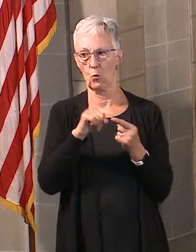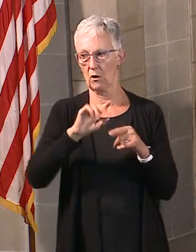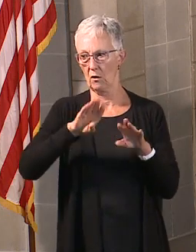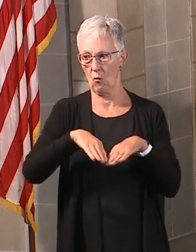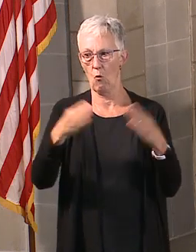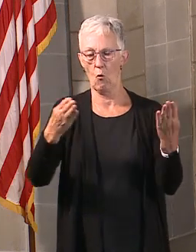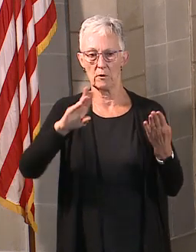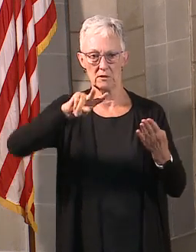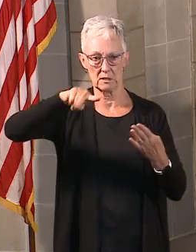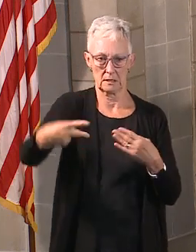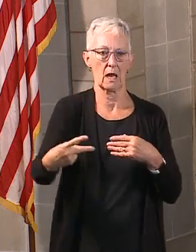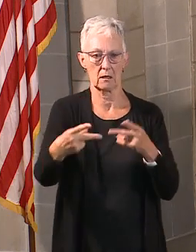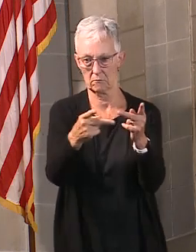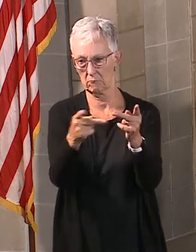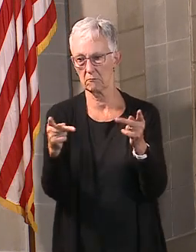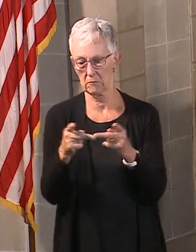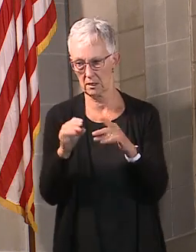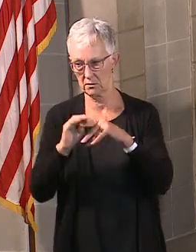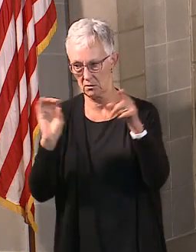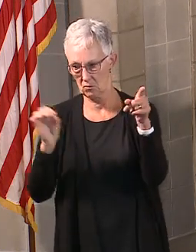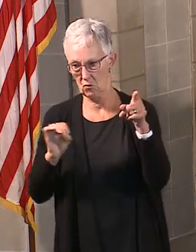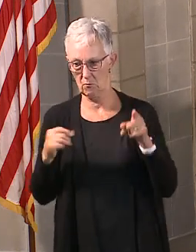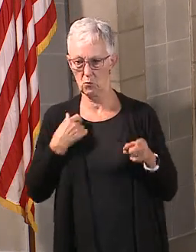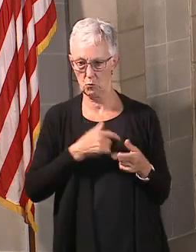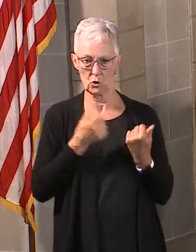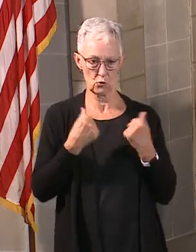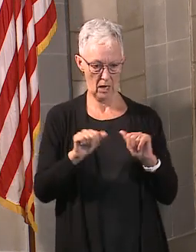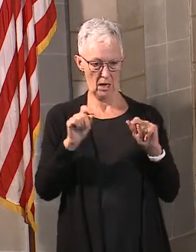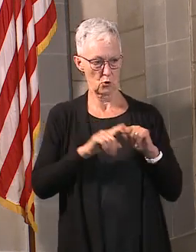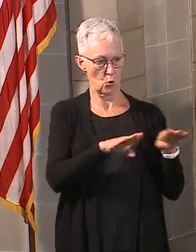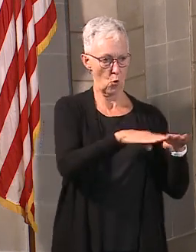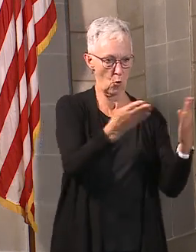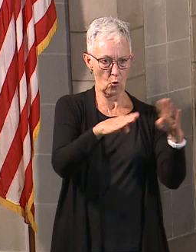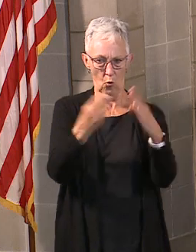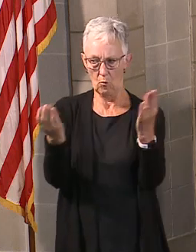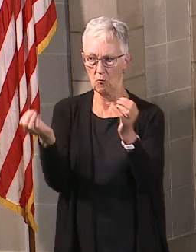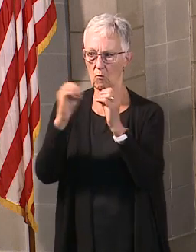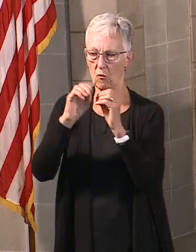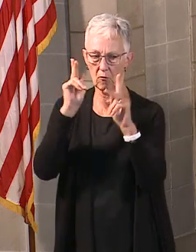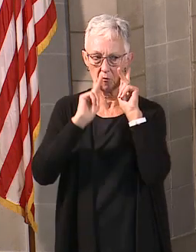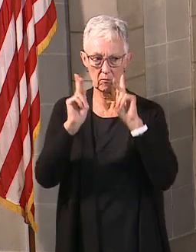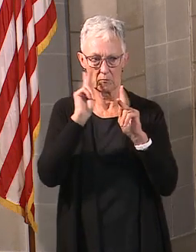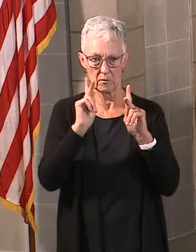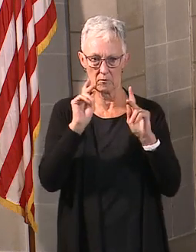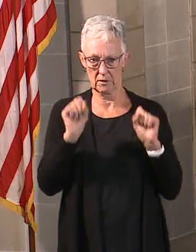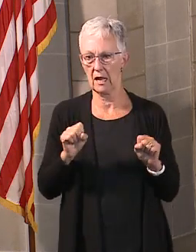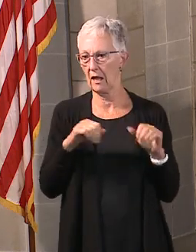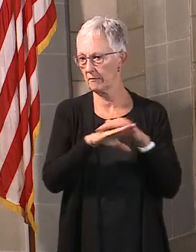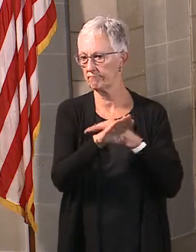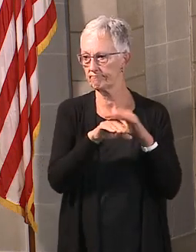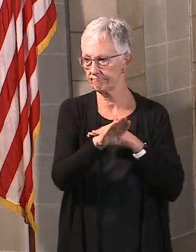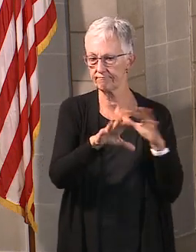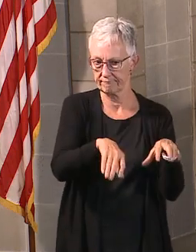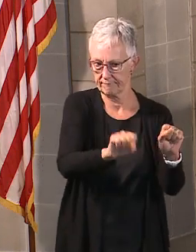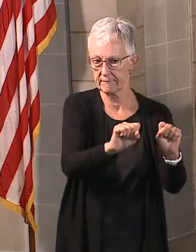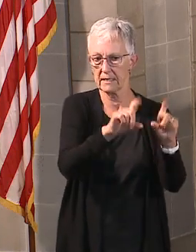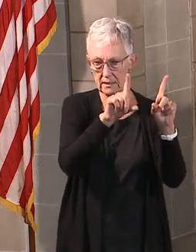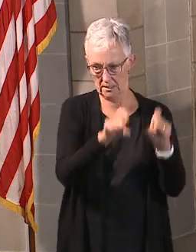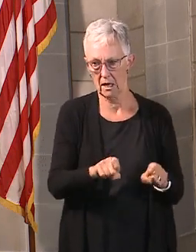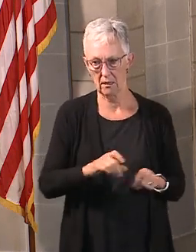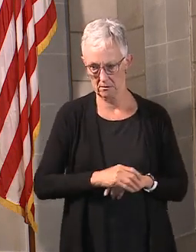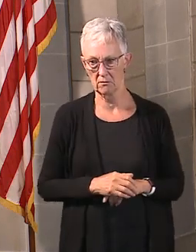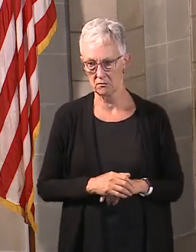access to that testing. Testnebraska.com is a great way for everybody to sign up and help the